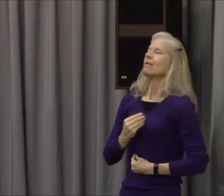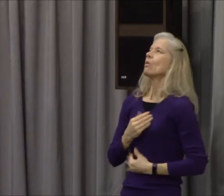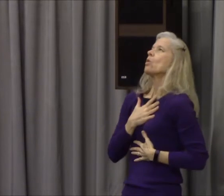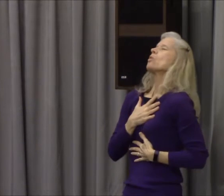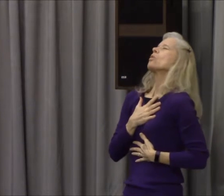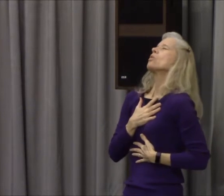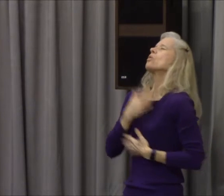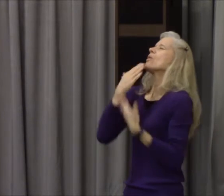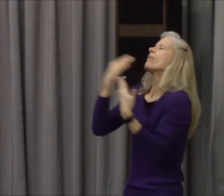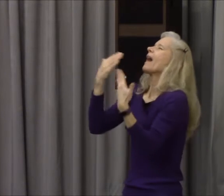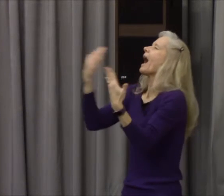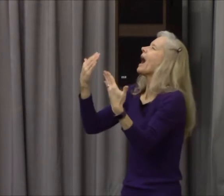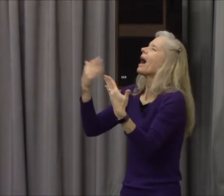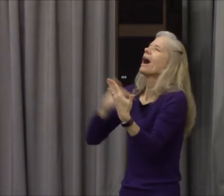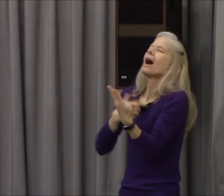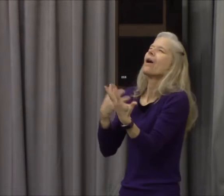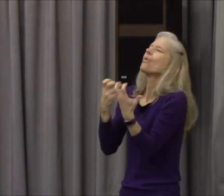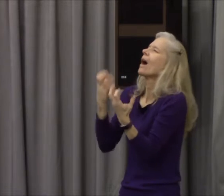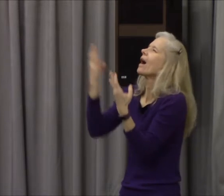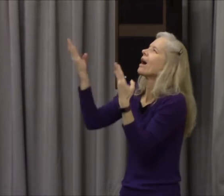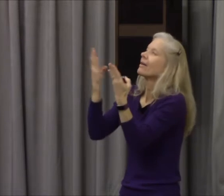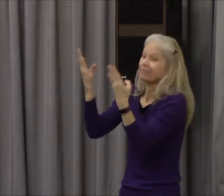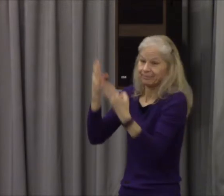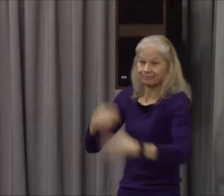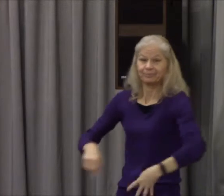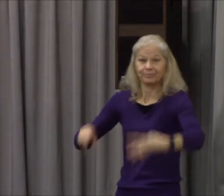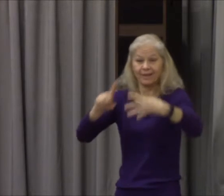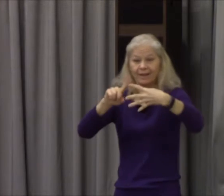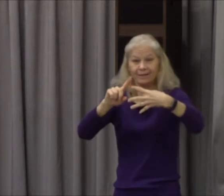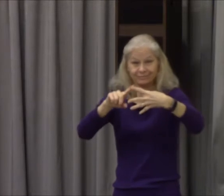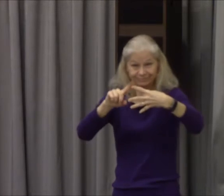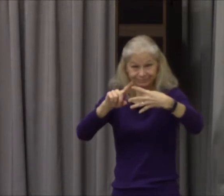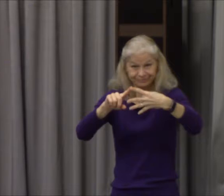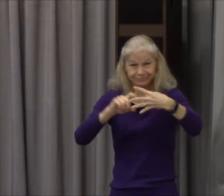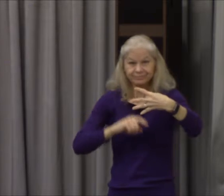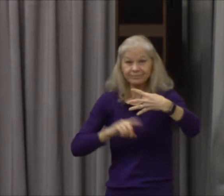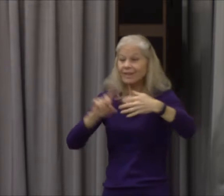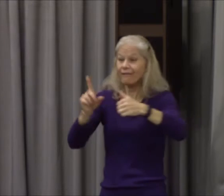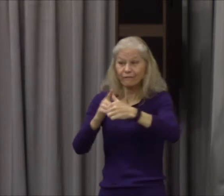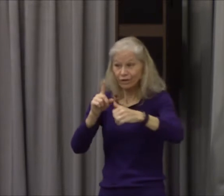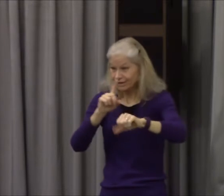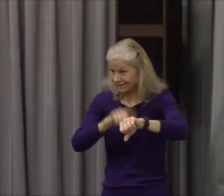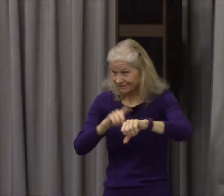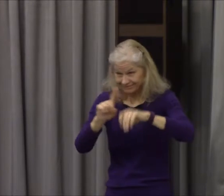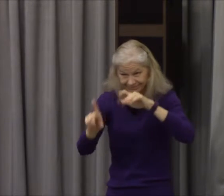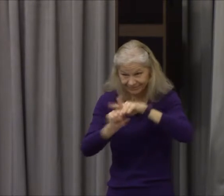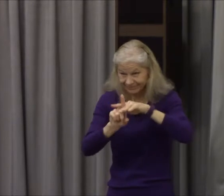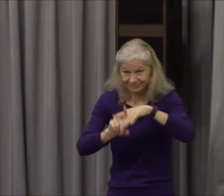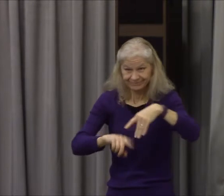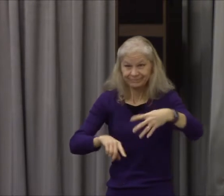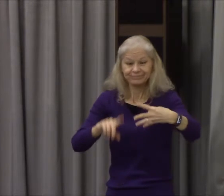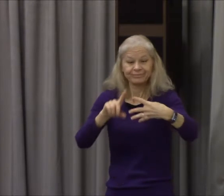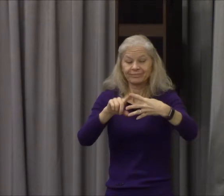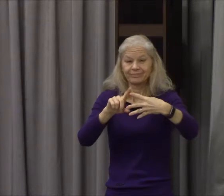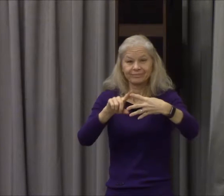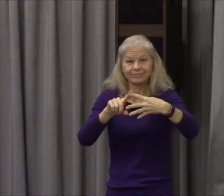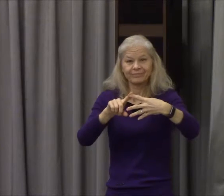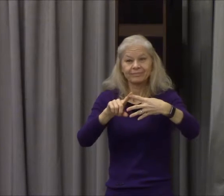the first appearance give thanks God is both known and near the first appearance God came to Adam in the garden and showed